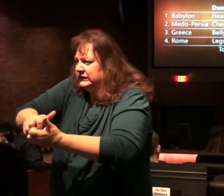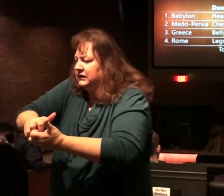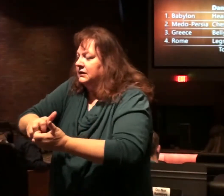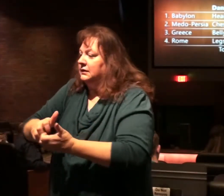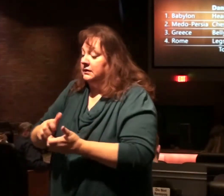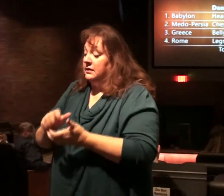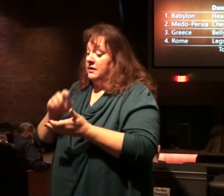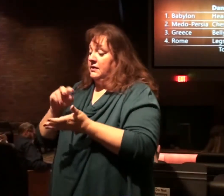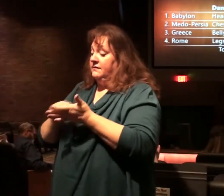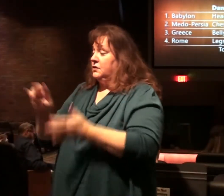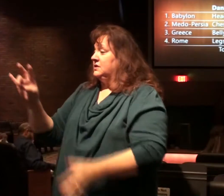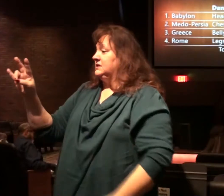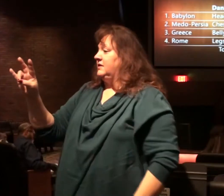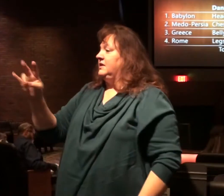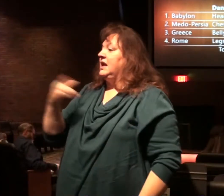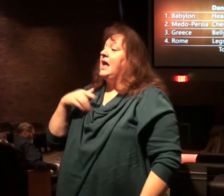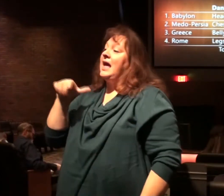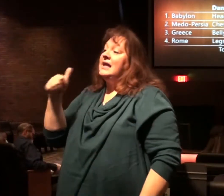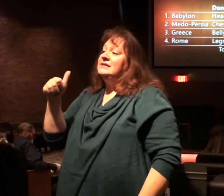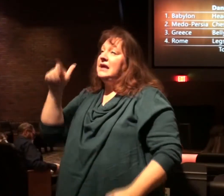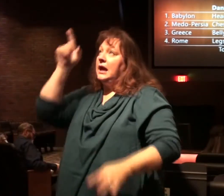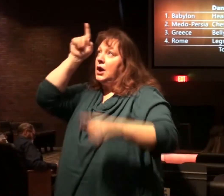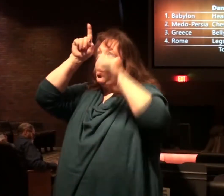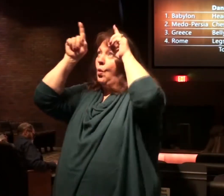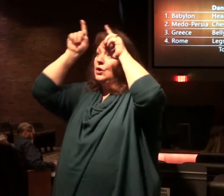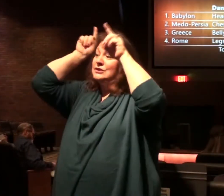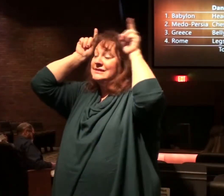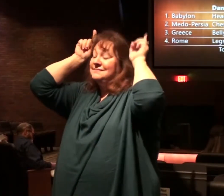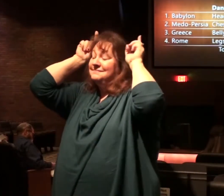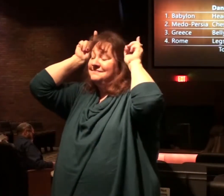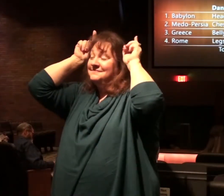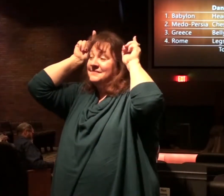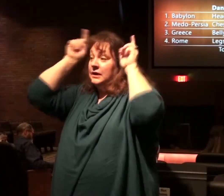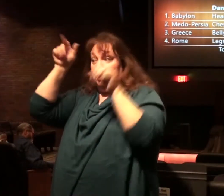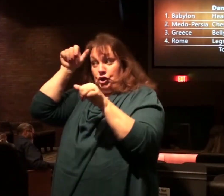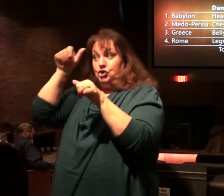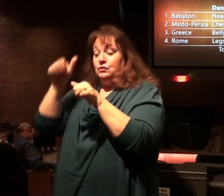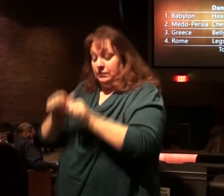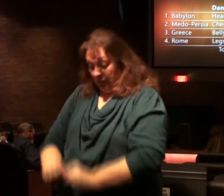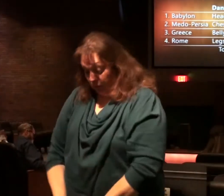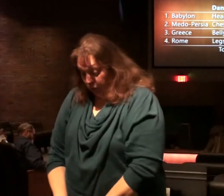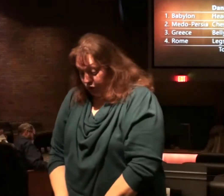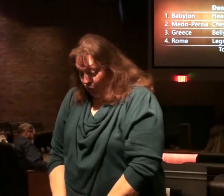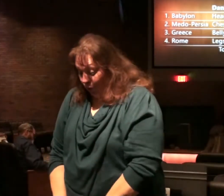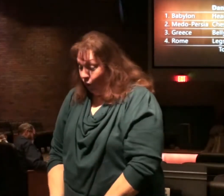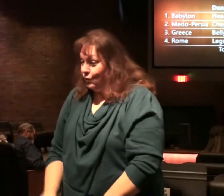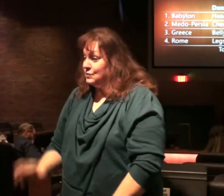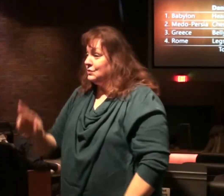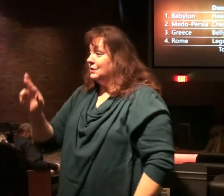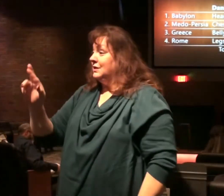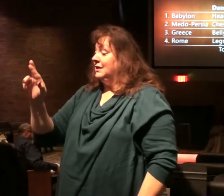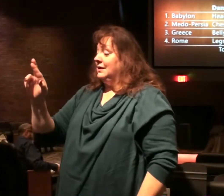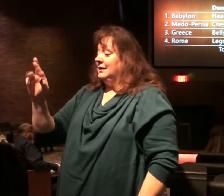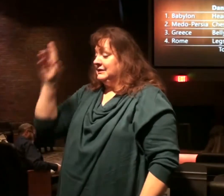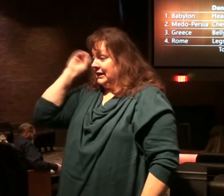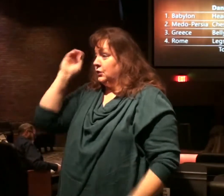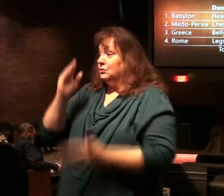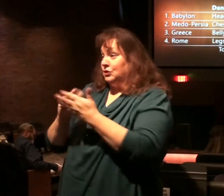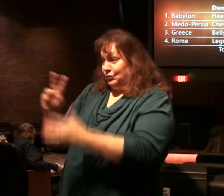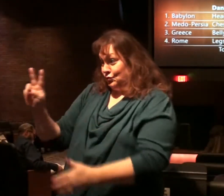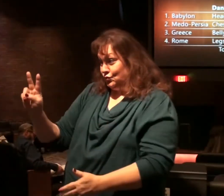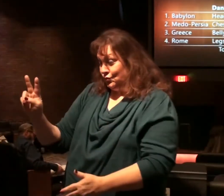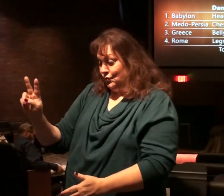Note the end of verse seven. It had ten horns. Remember the toes in chapter two on the man?